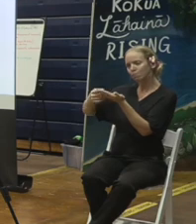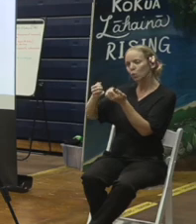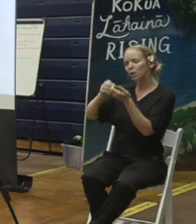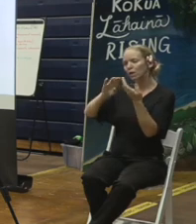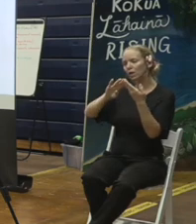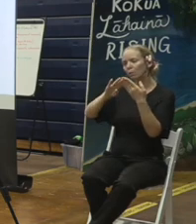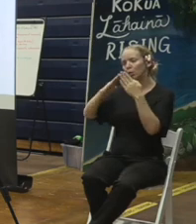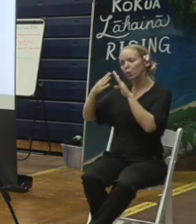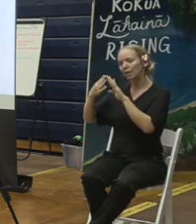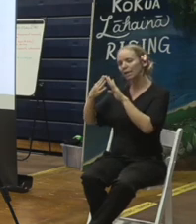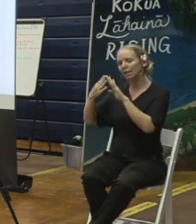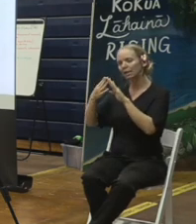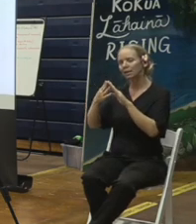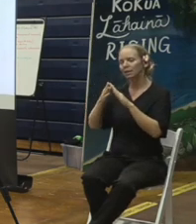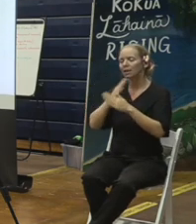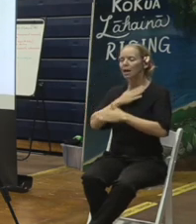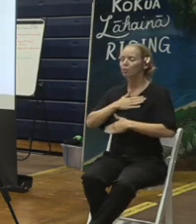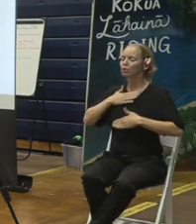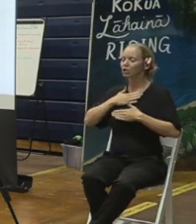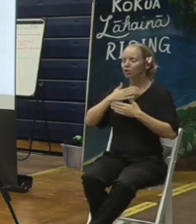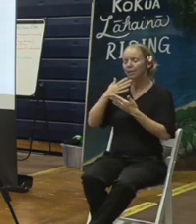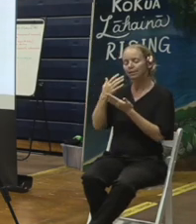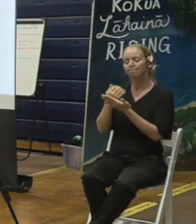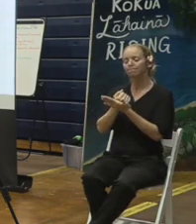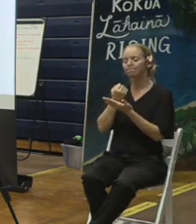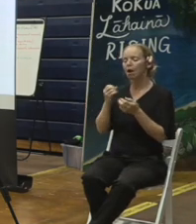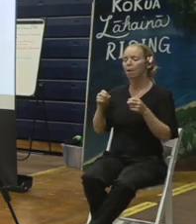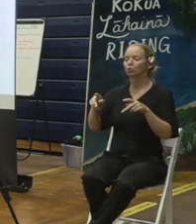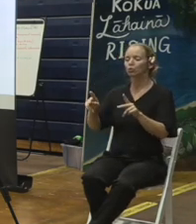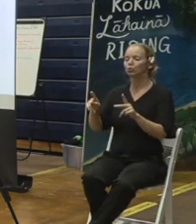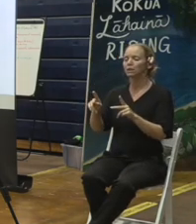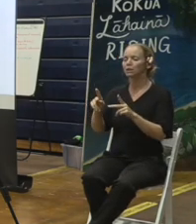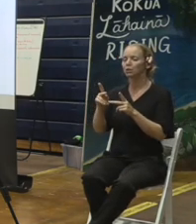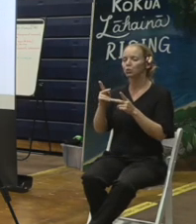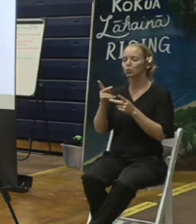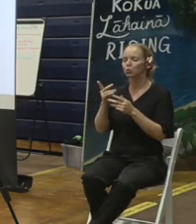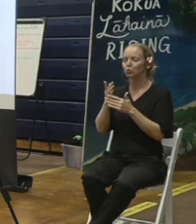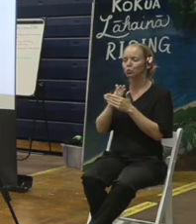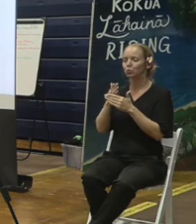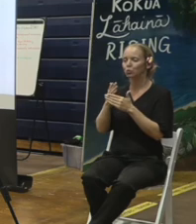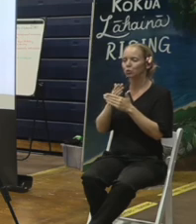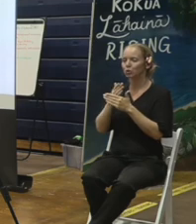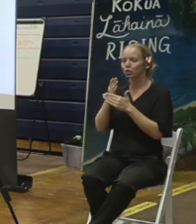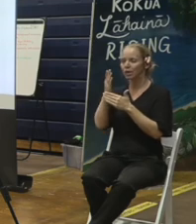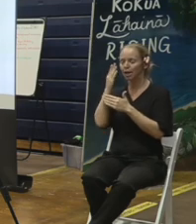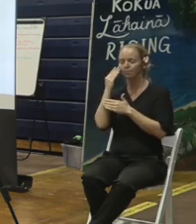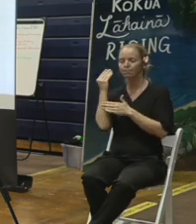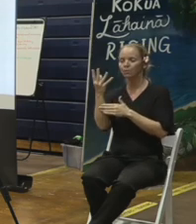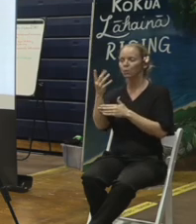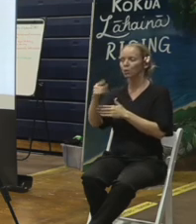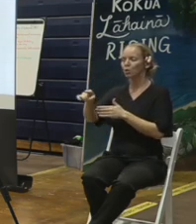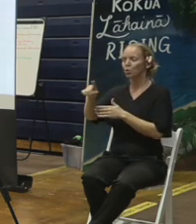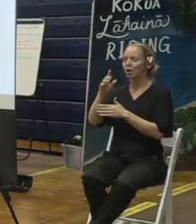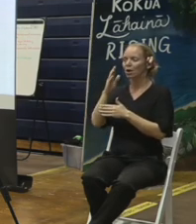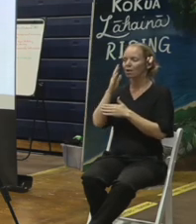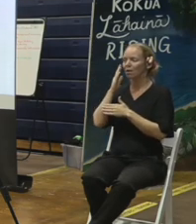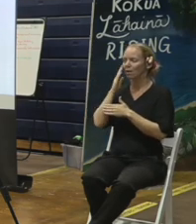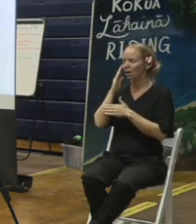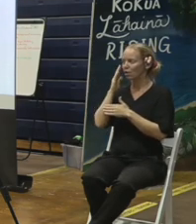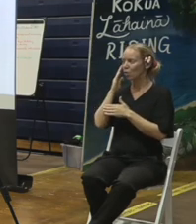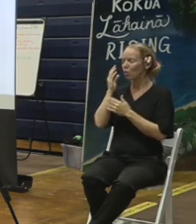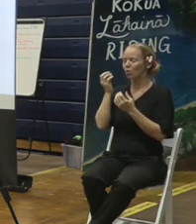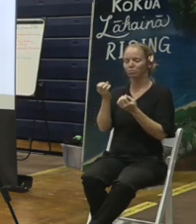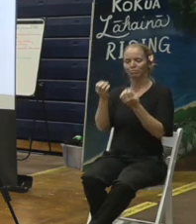And I do appreciate the chance and the opportunity to come and share this with you. We know you've got a lot of important